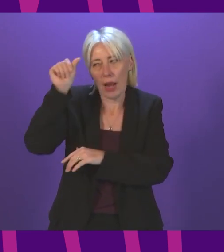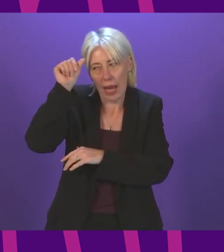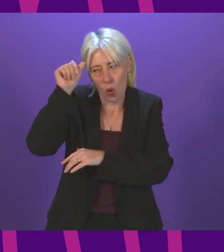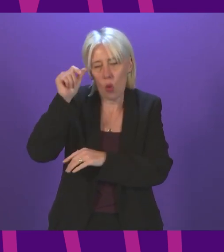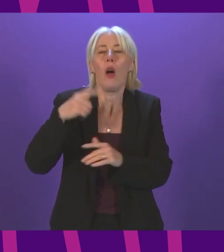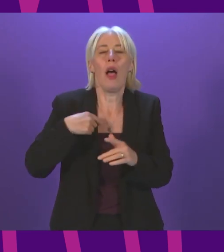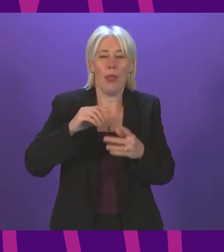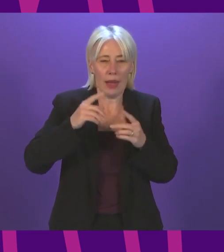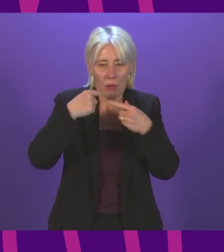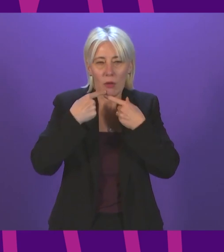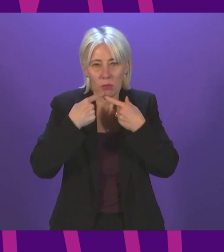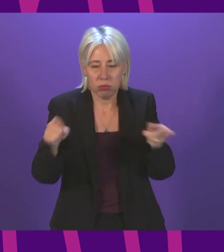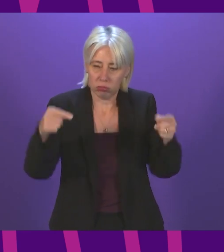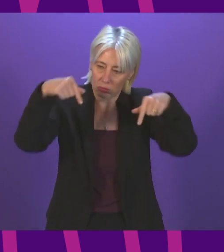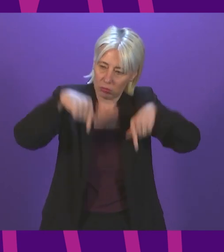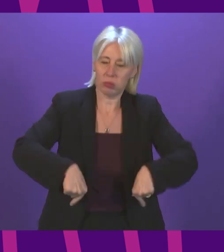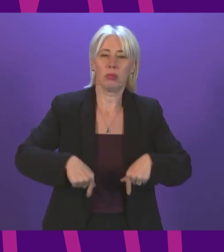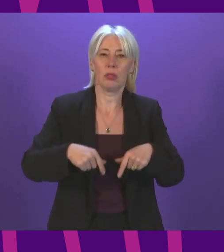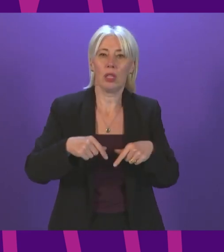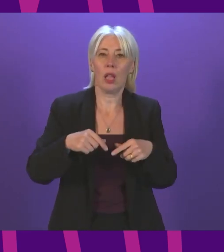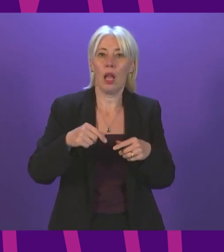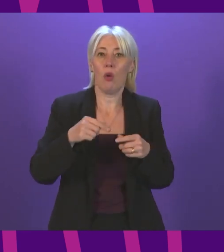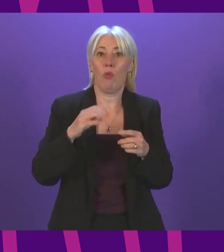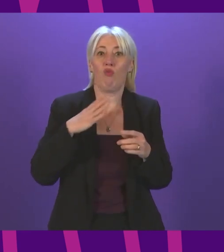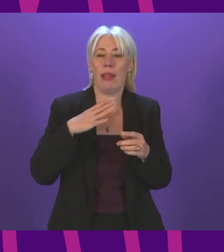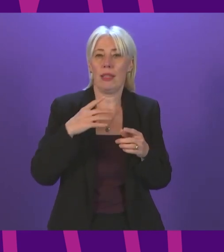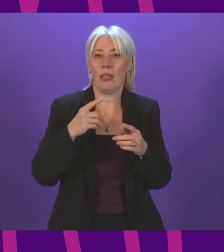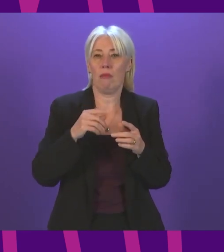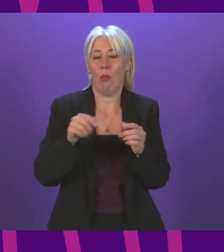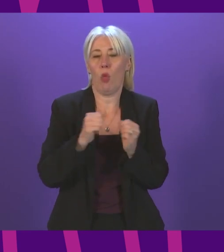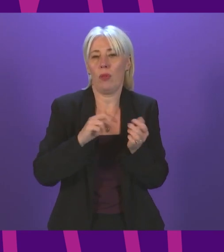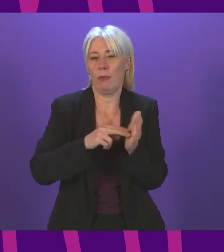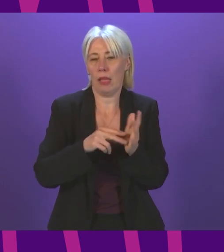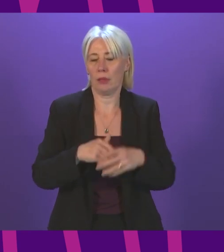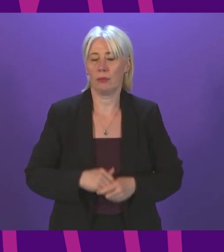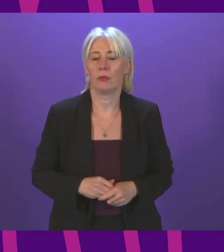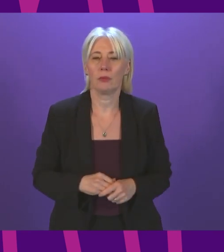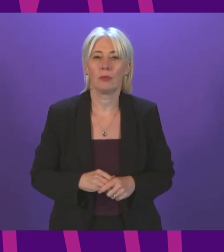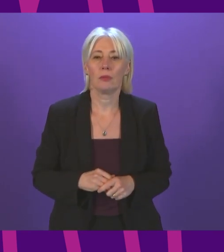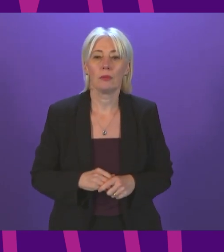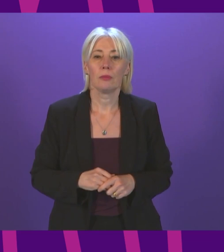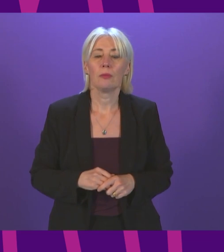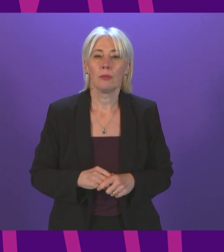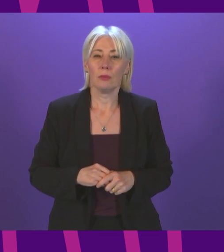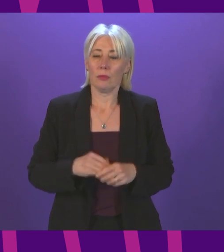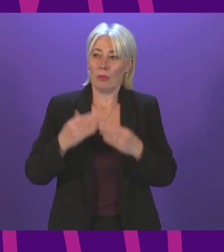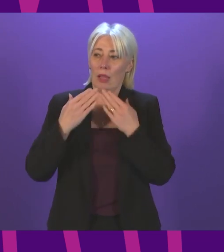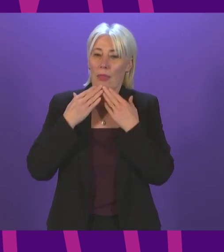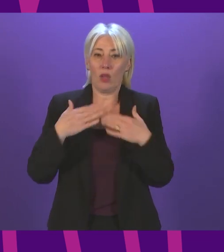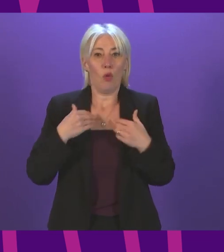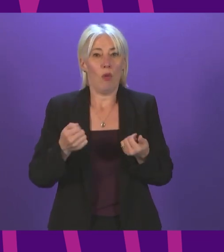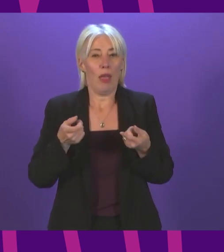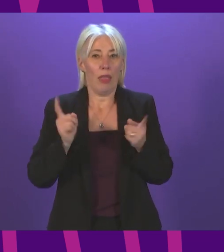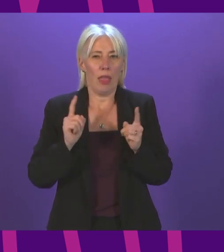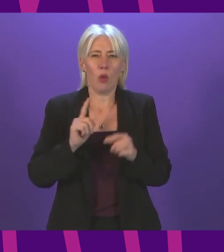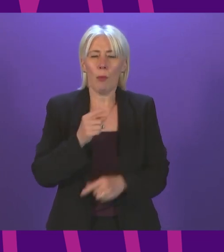imminently about the detail of that plan. Thank you. John Mason, to be followed by Paul O'Kane. Thank you very much. I wonder if the Cabinet Secretary can say any more